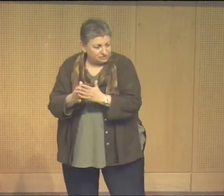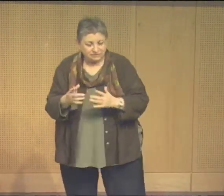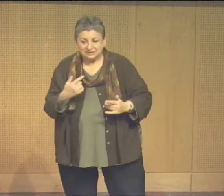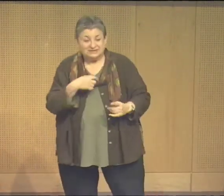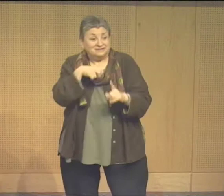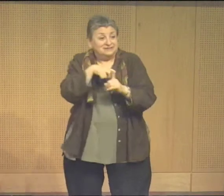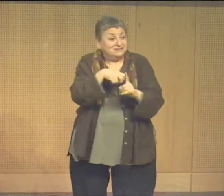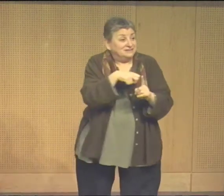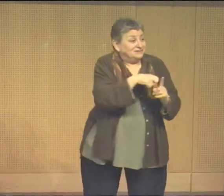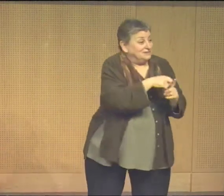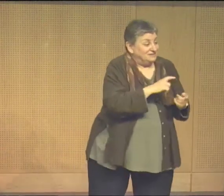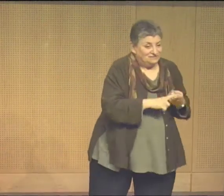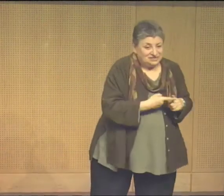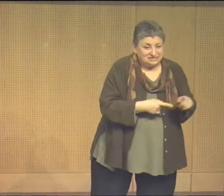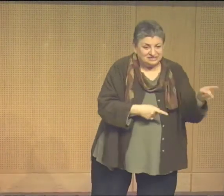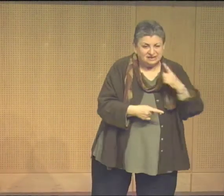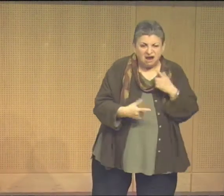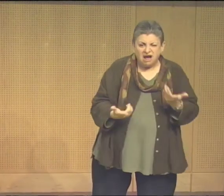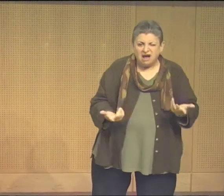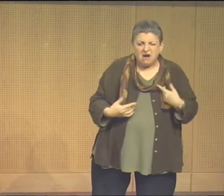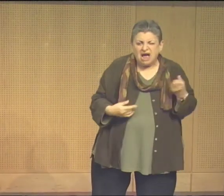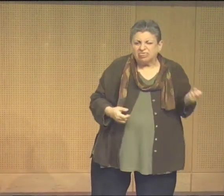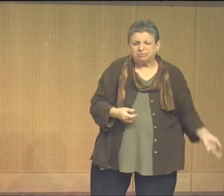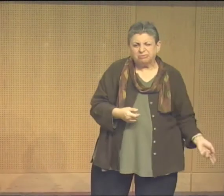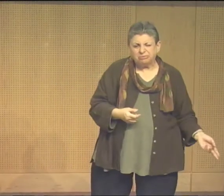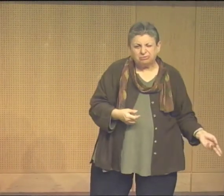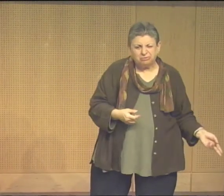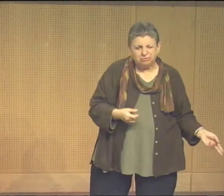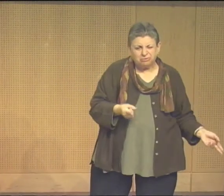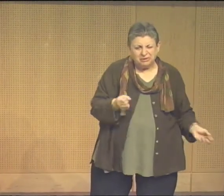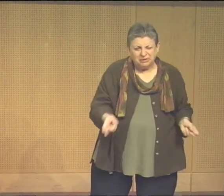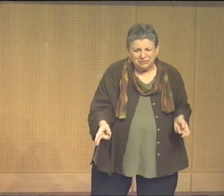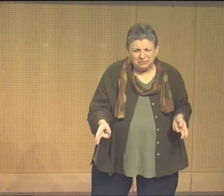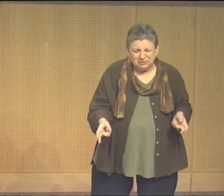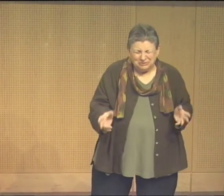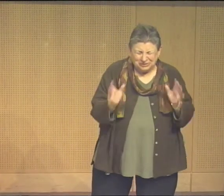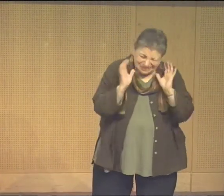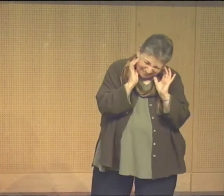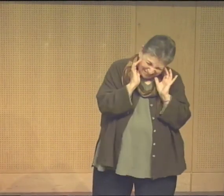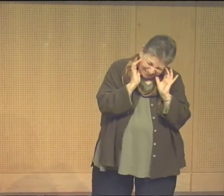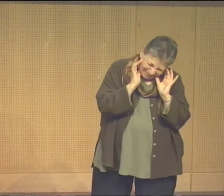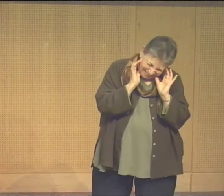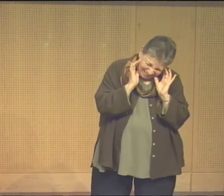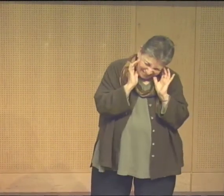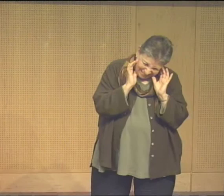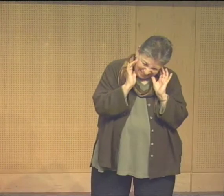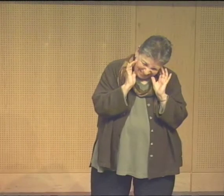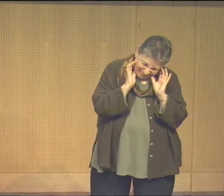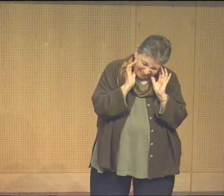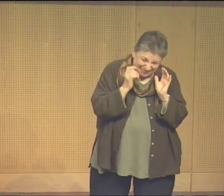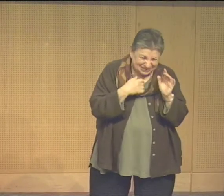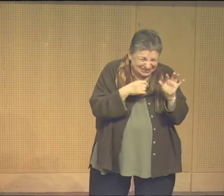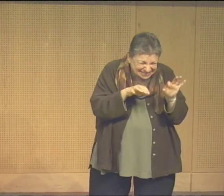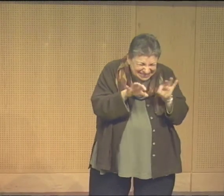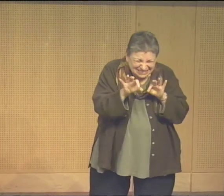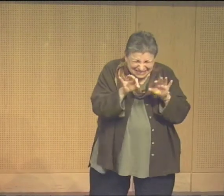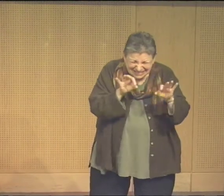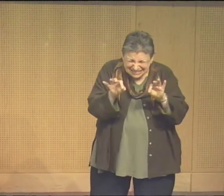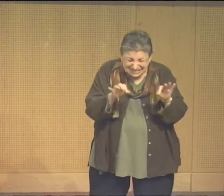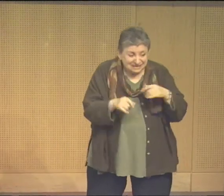photographs of all of my work. And so I wanted to ask my friends whom I had sent those